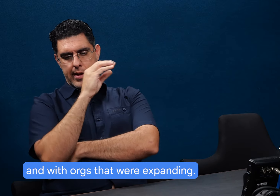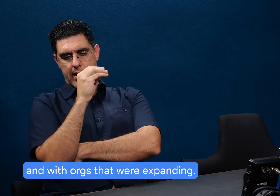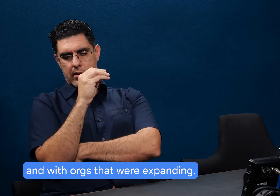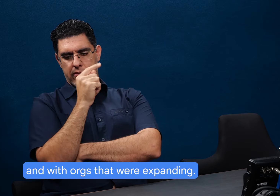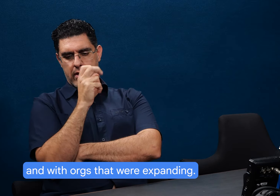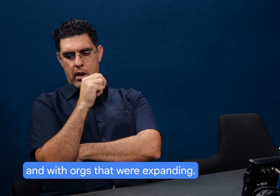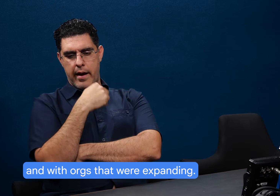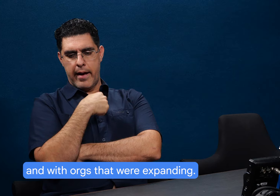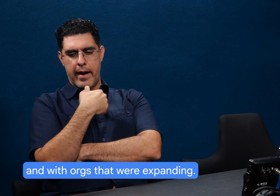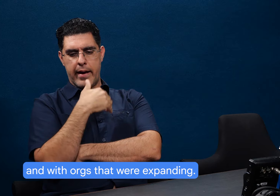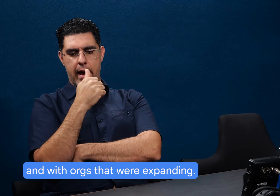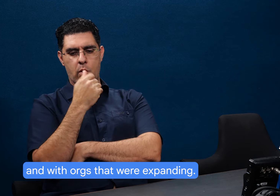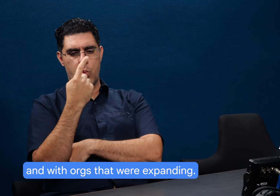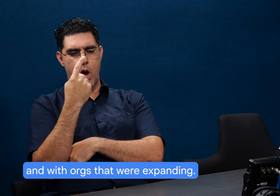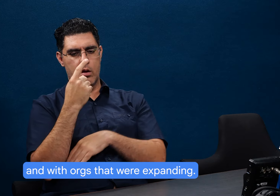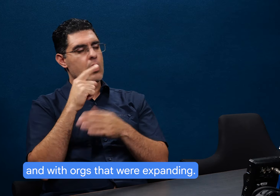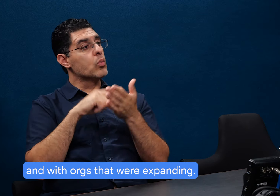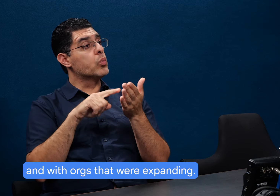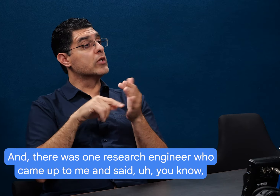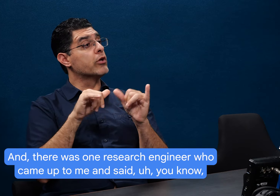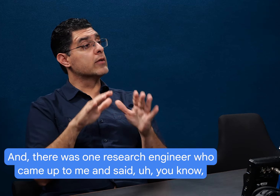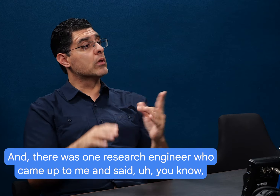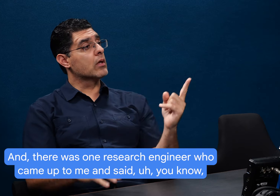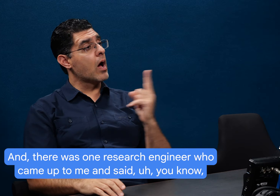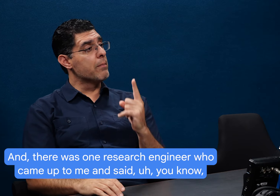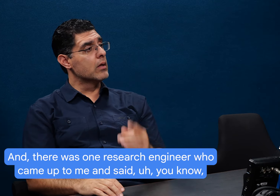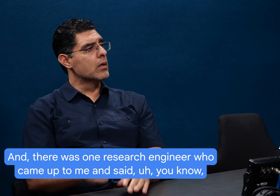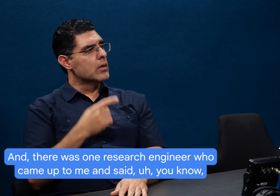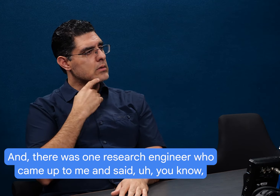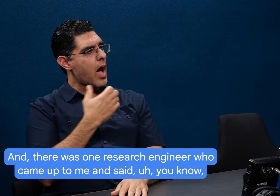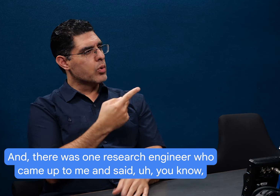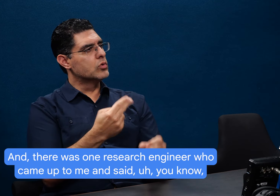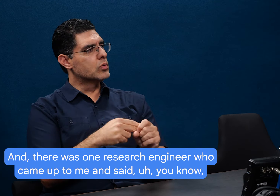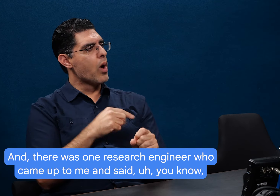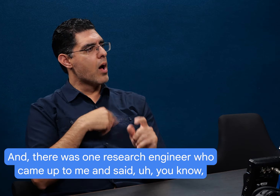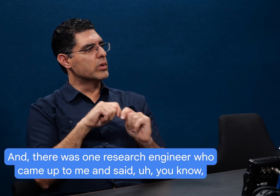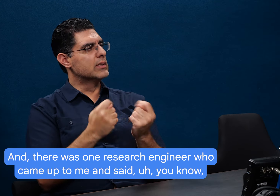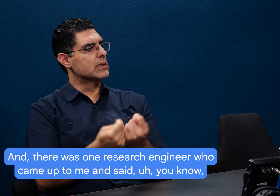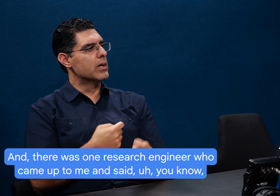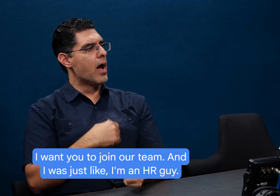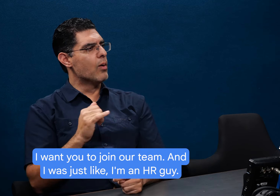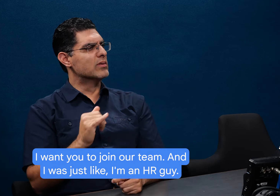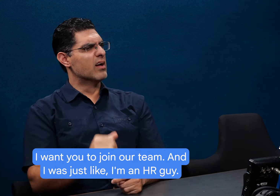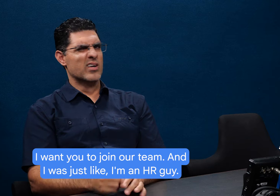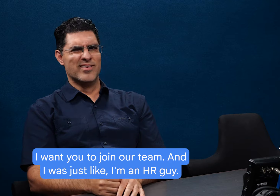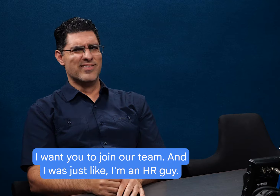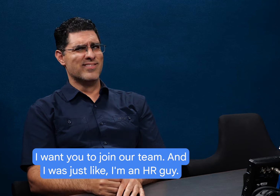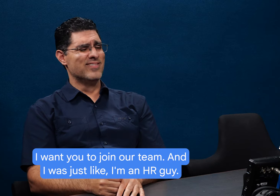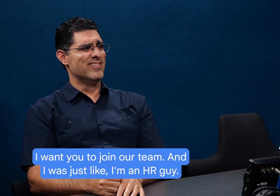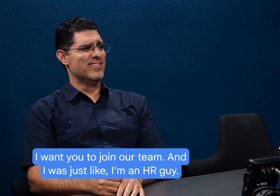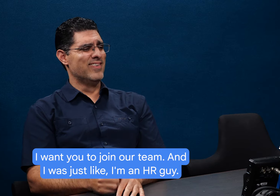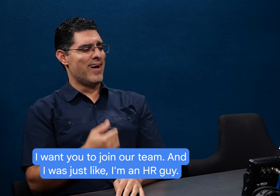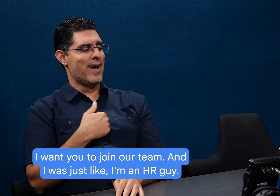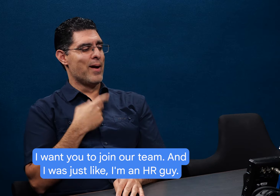orgs that were expanding. And, and, uh, there was one research engineer who came up to me and said, uh, you know, I want you to join our